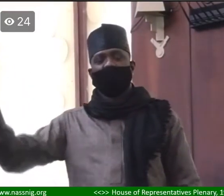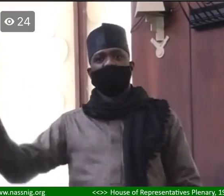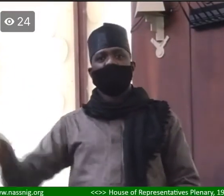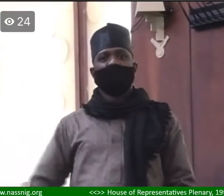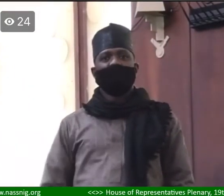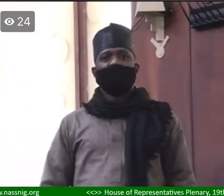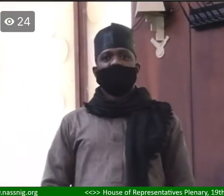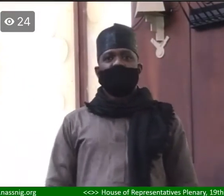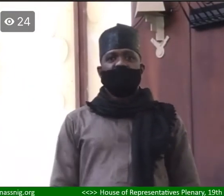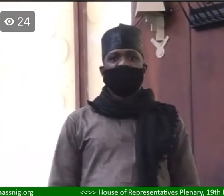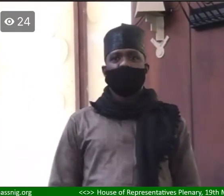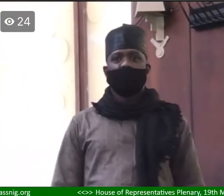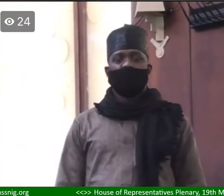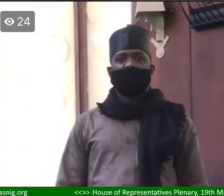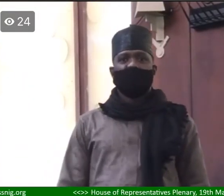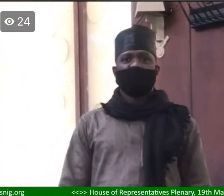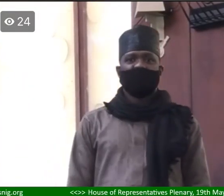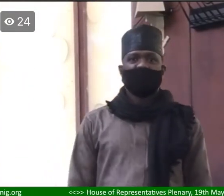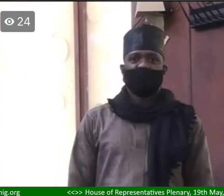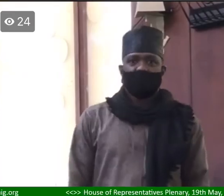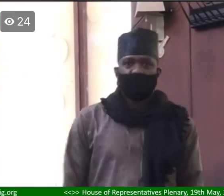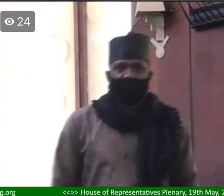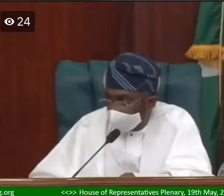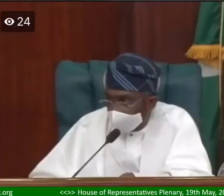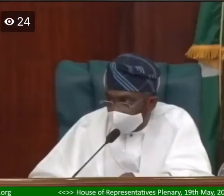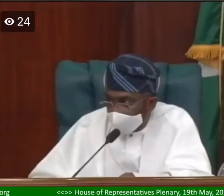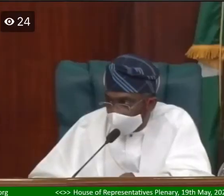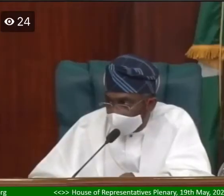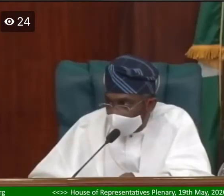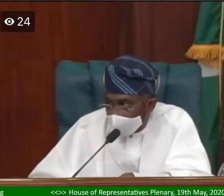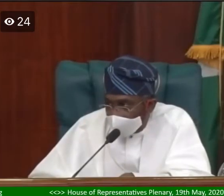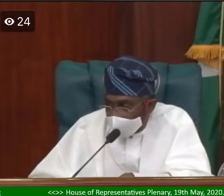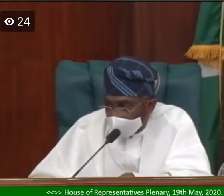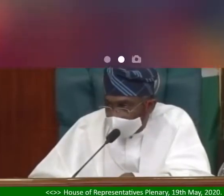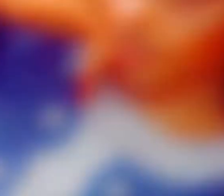Company. I so suggest. Thank you, Mr. Speaker.